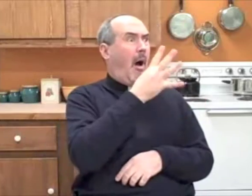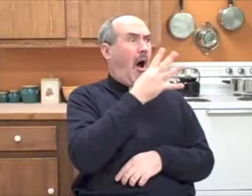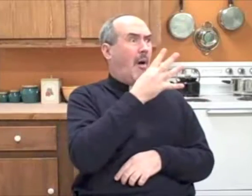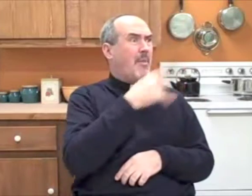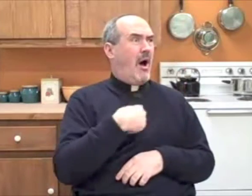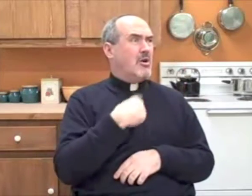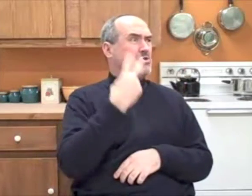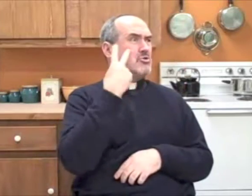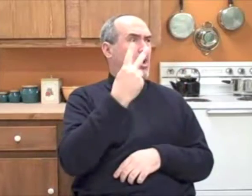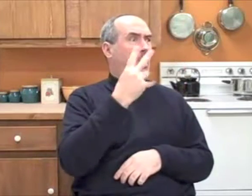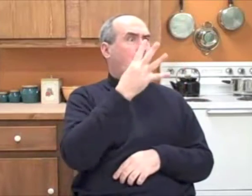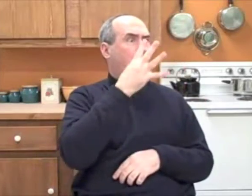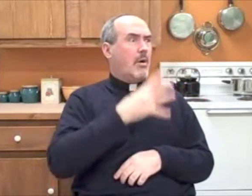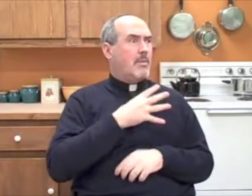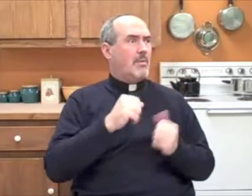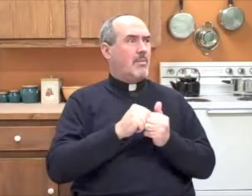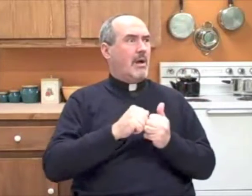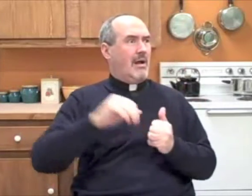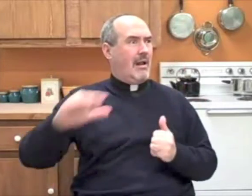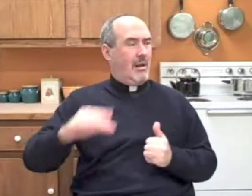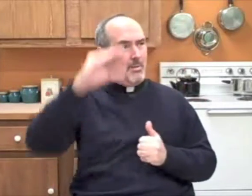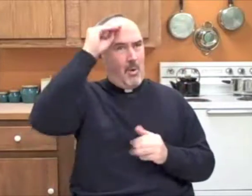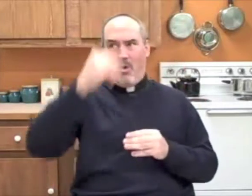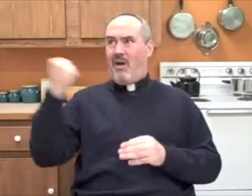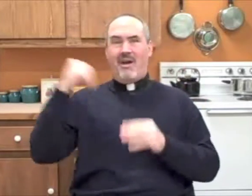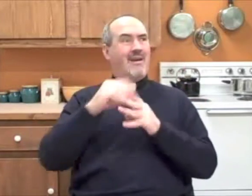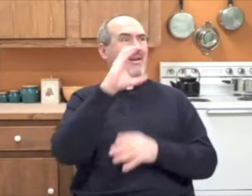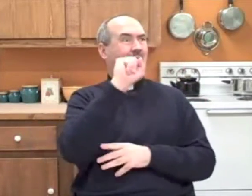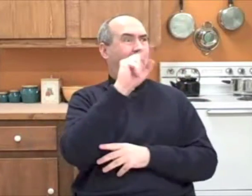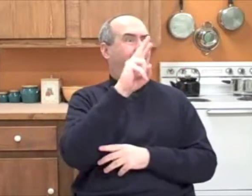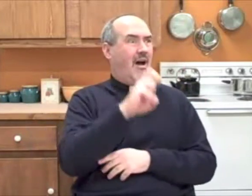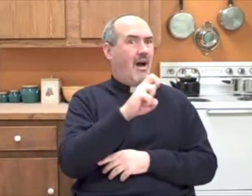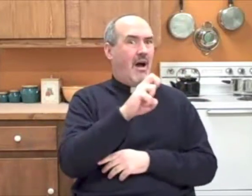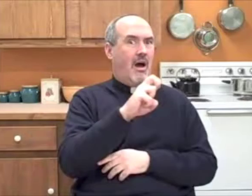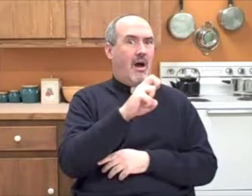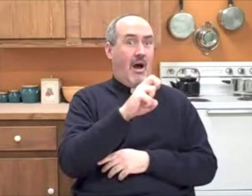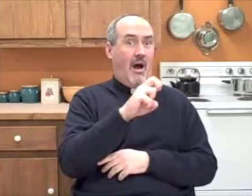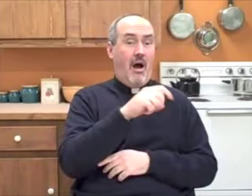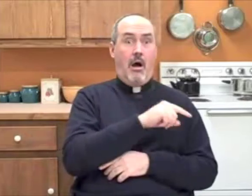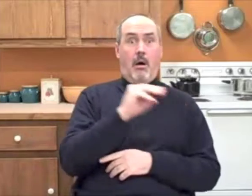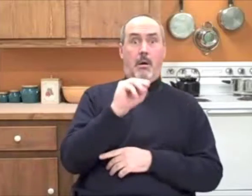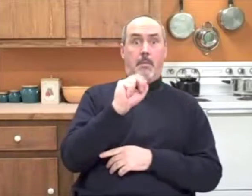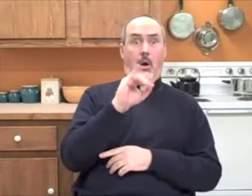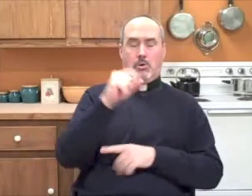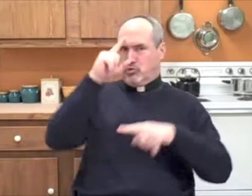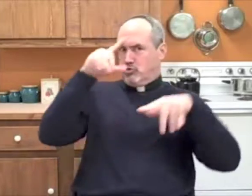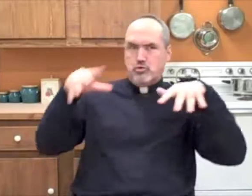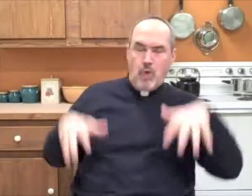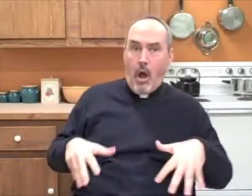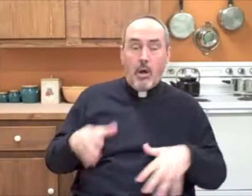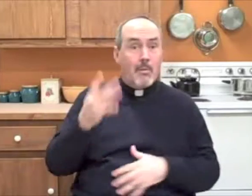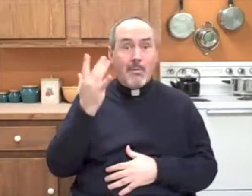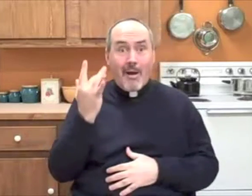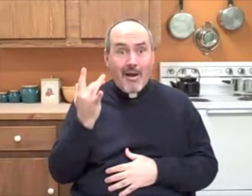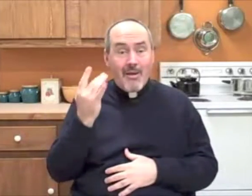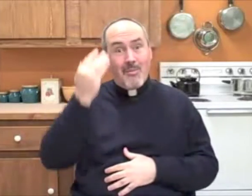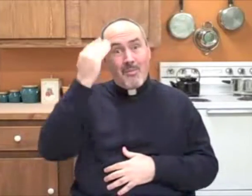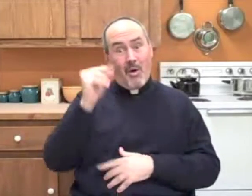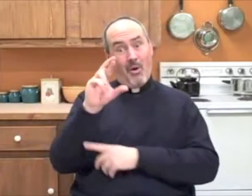she knew Rosa was coming to her telling her mother there is a woman and a small boy in the cave well you can imagine Maria's shock